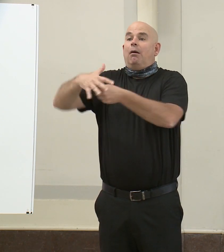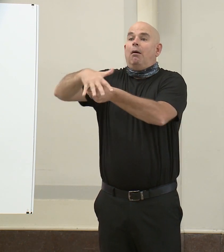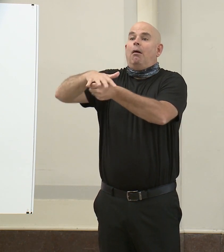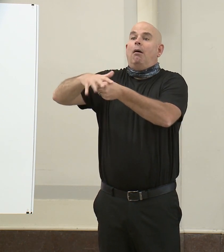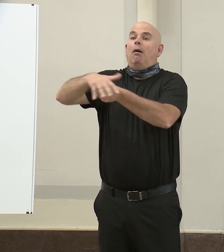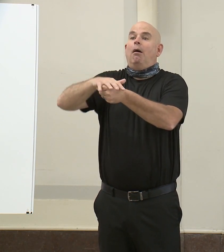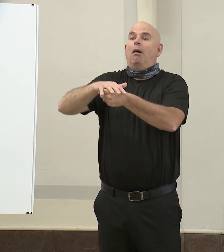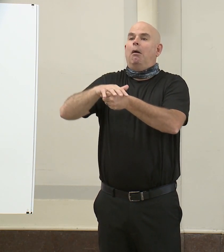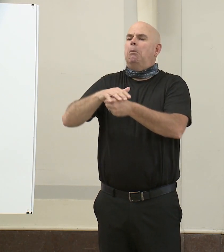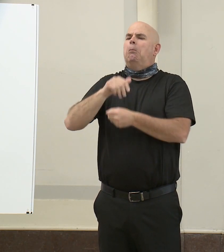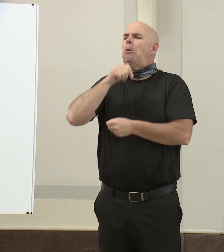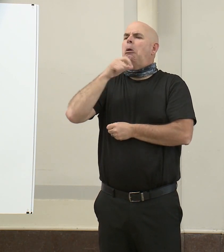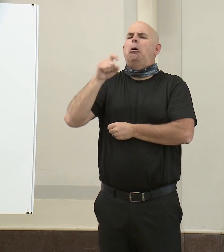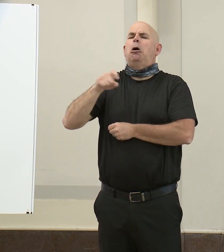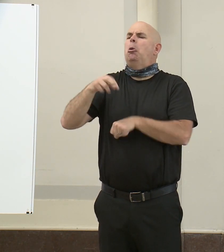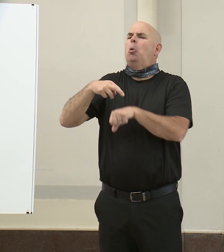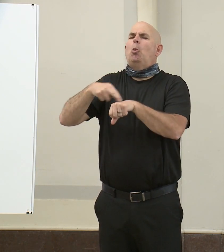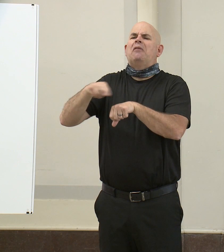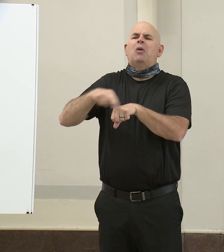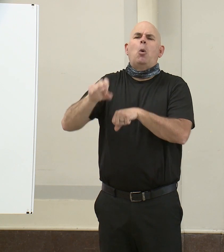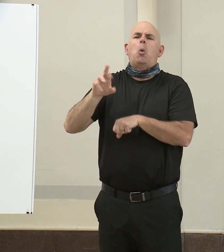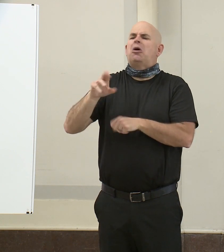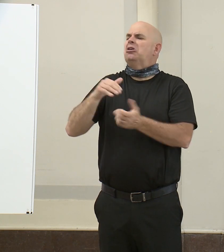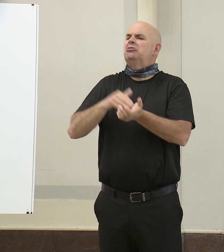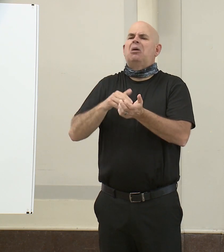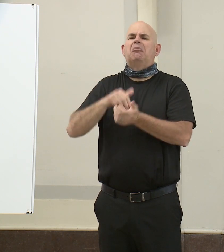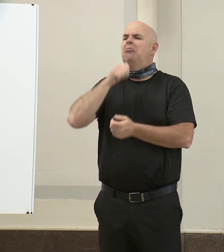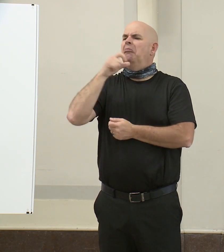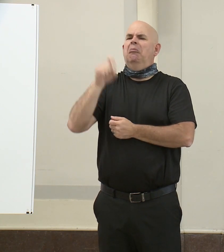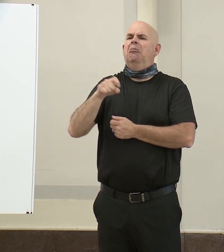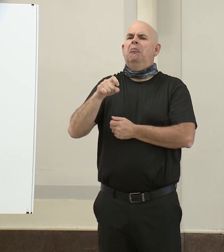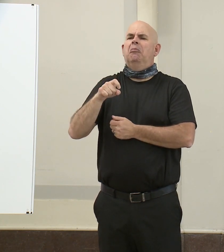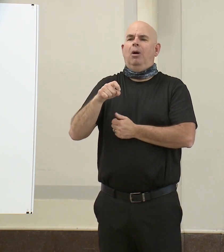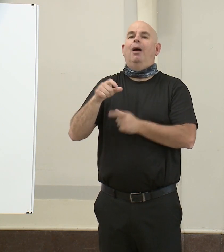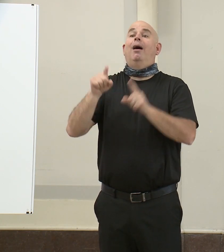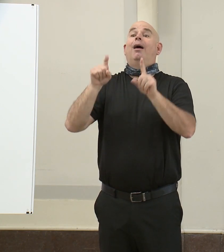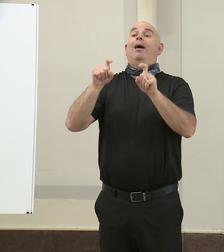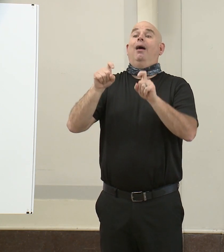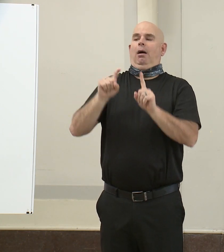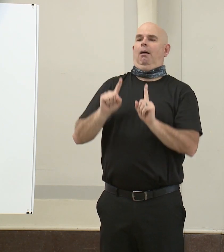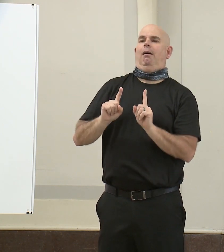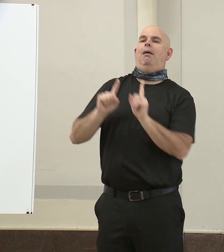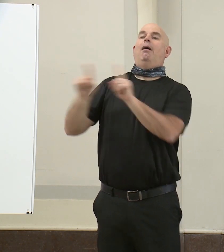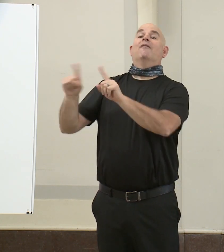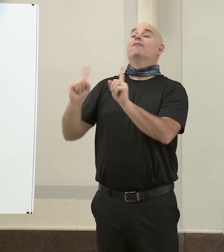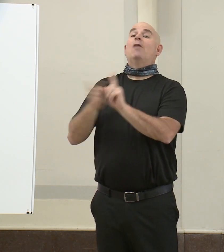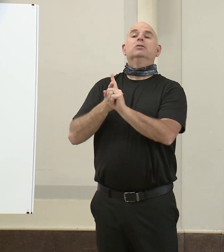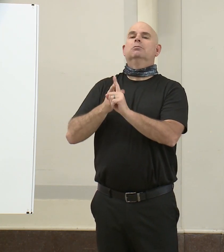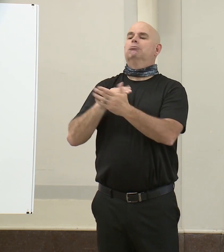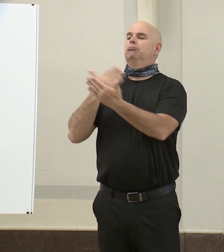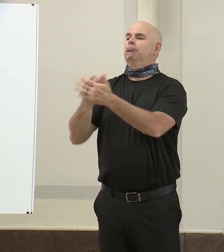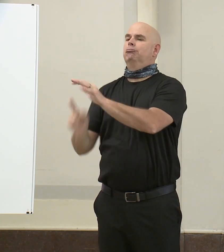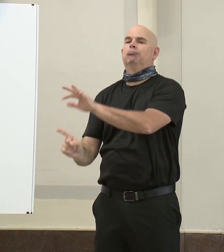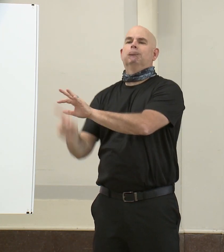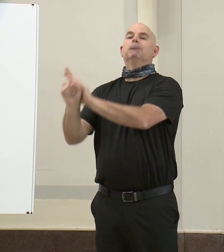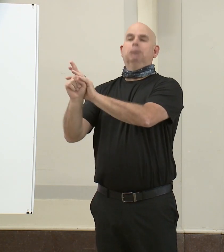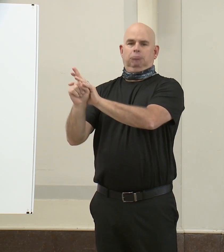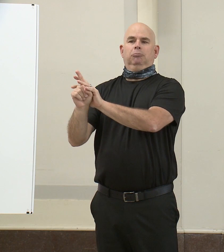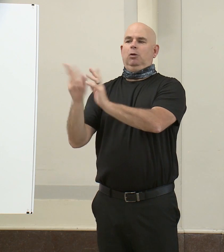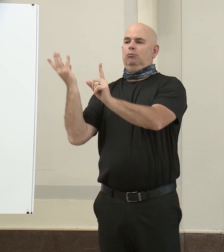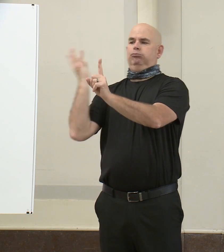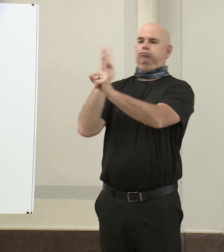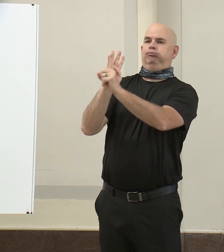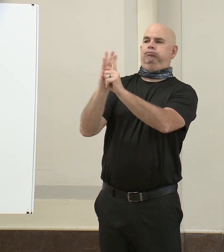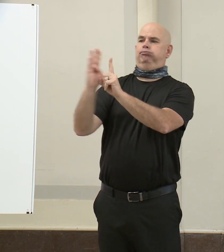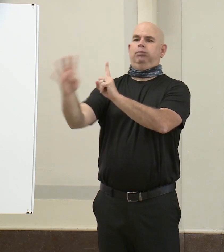appointment to receive a test. Instead, testing will be offered on a first-come, first-served basis services while testing supplies last.